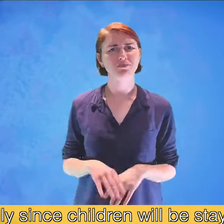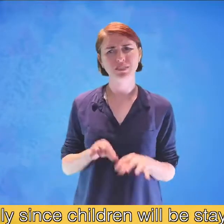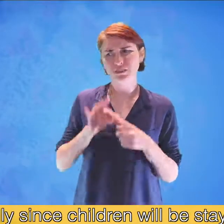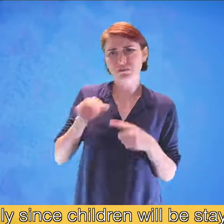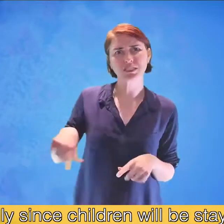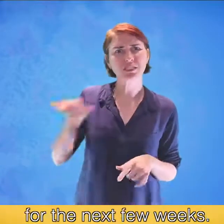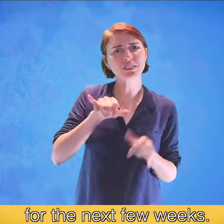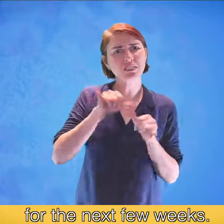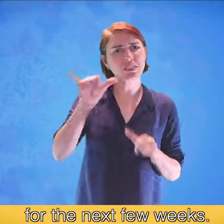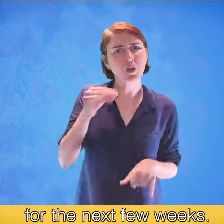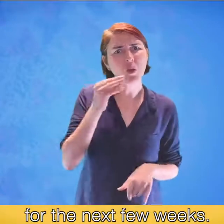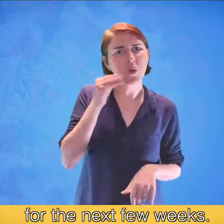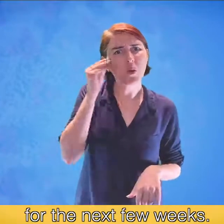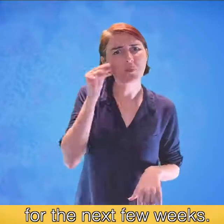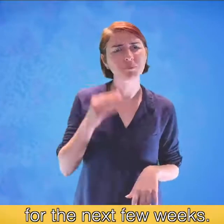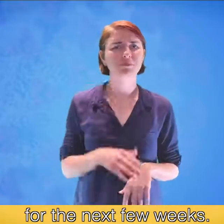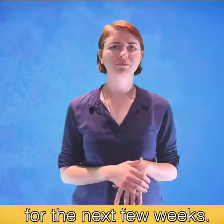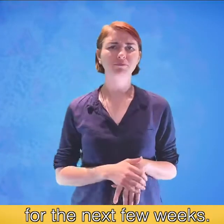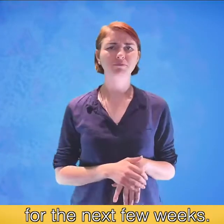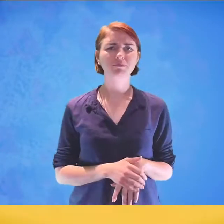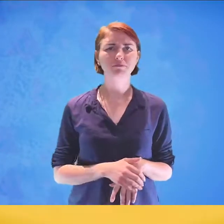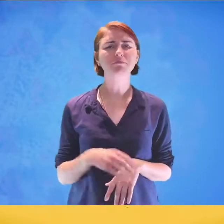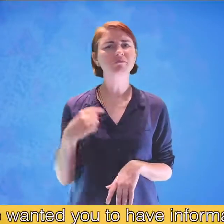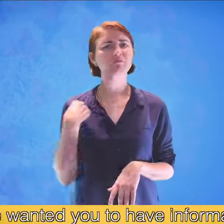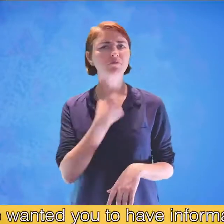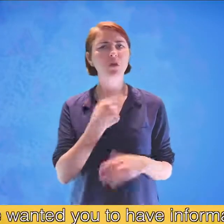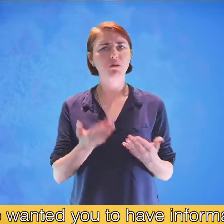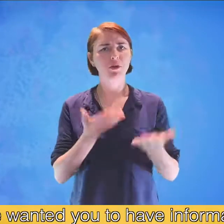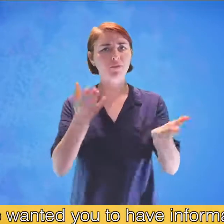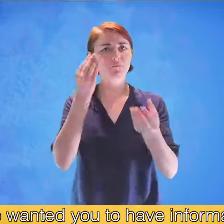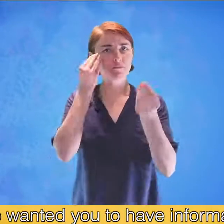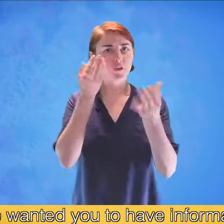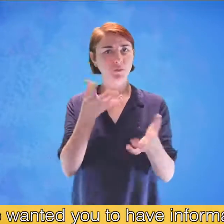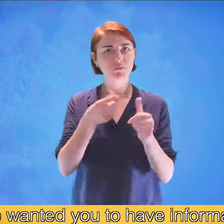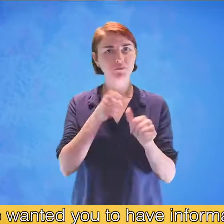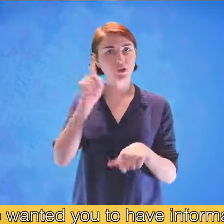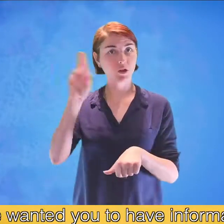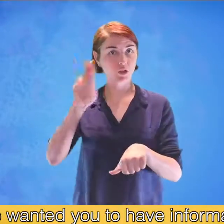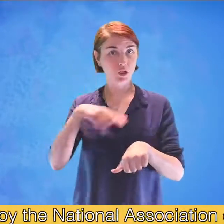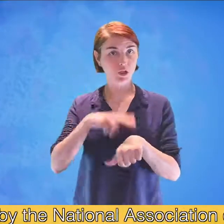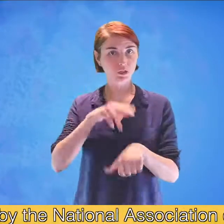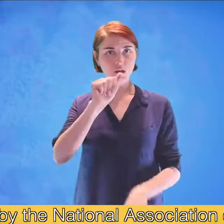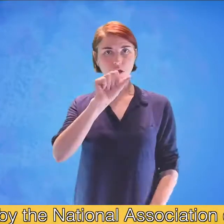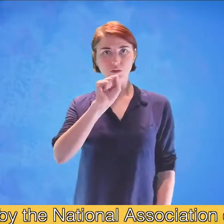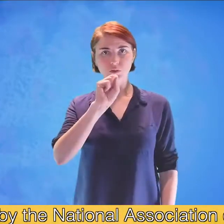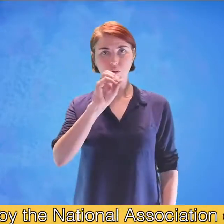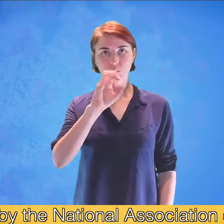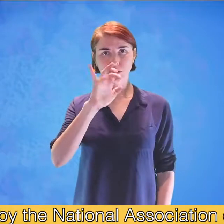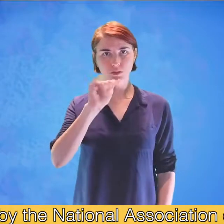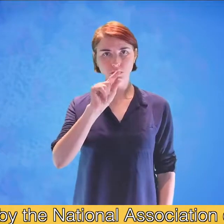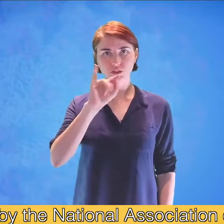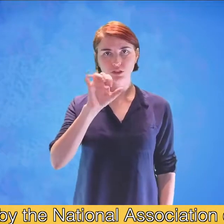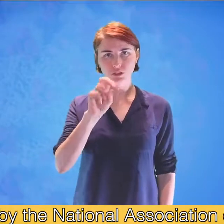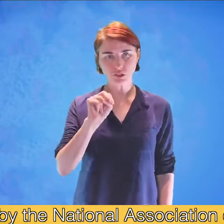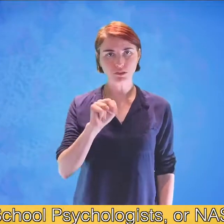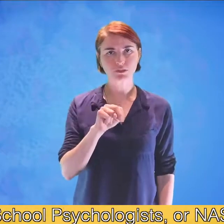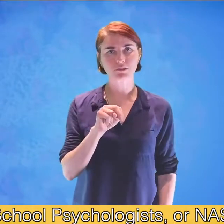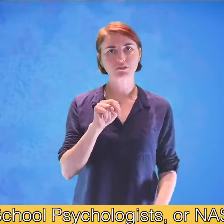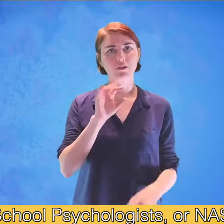staying home for the next few weeks. We wanted you to have information provided by the National Association of School